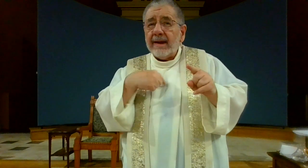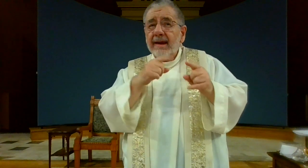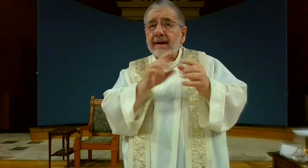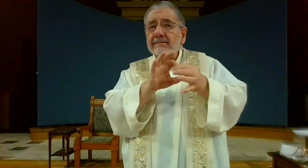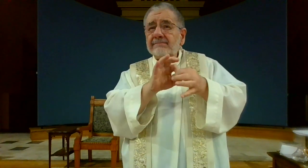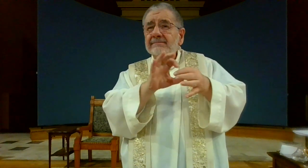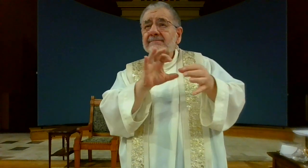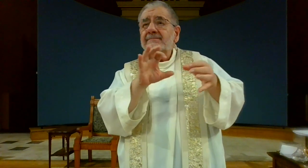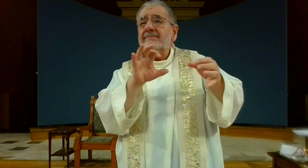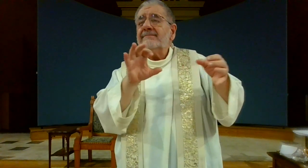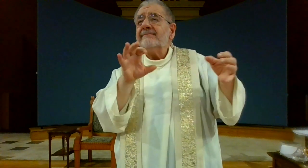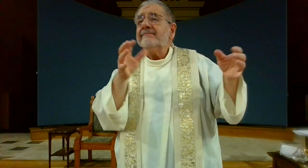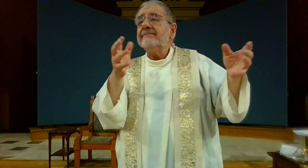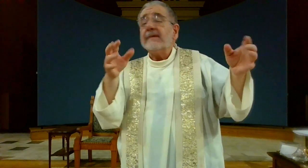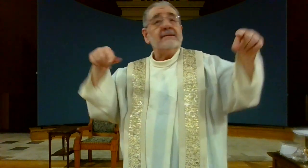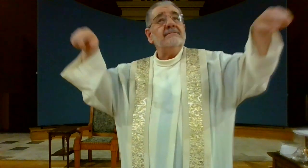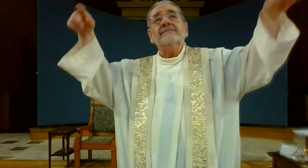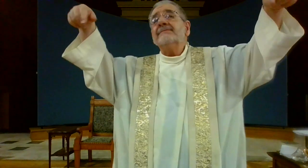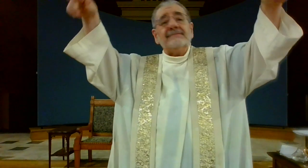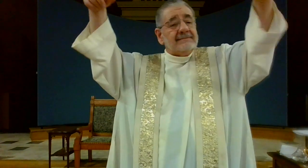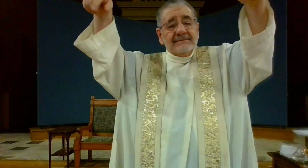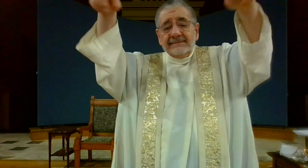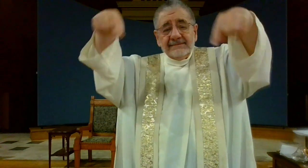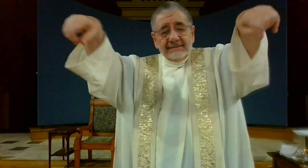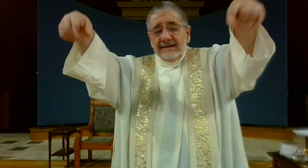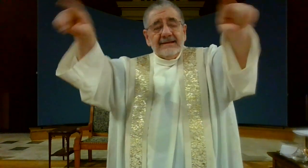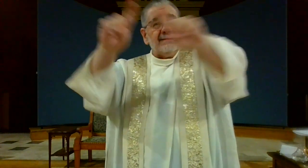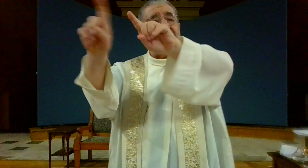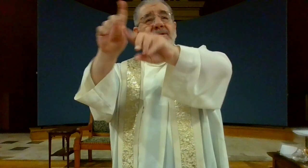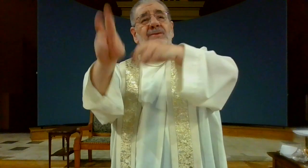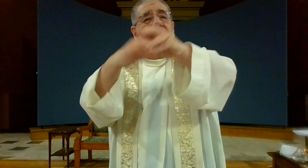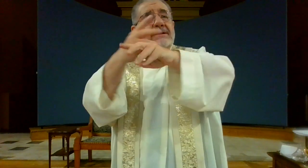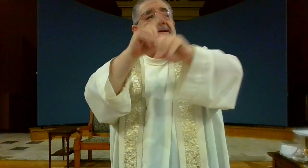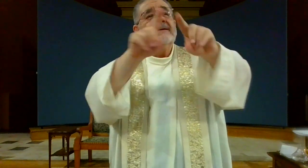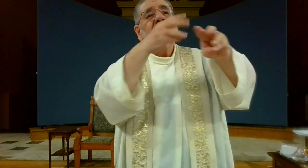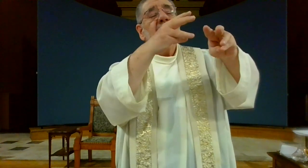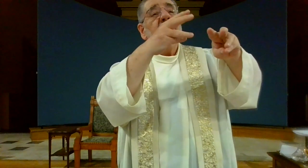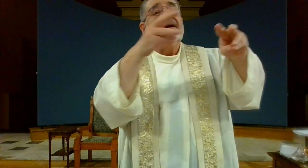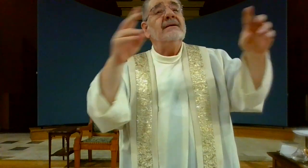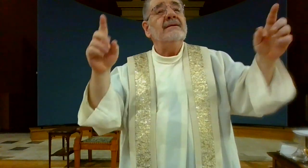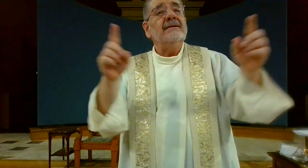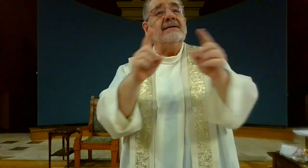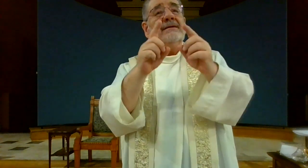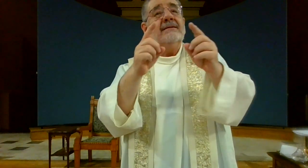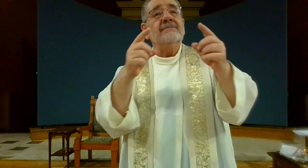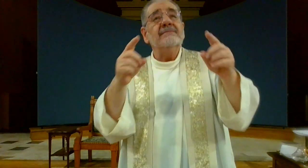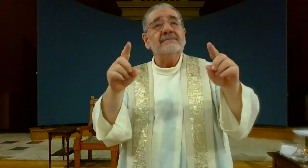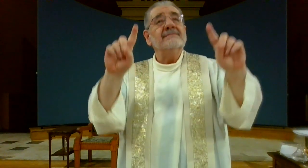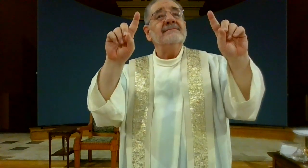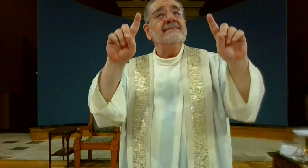we were so disconnected we had spread out to different parts of the world but when we